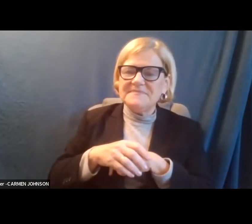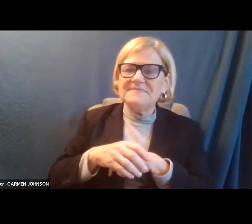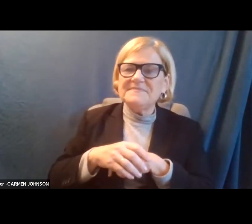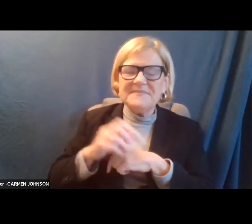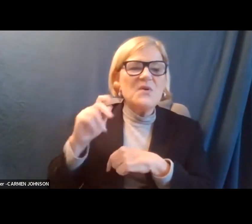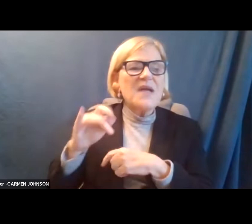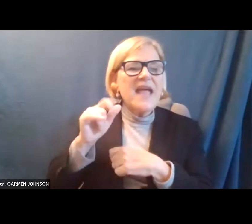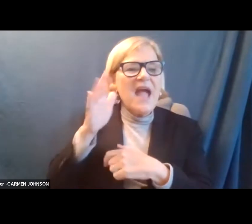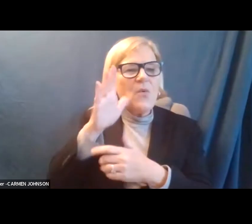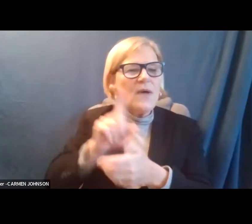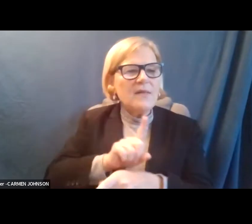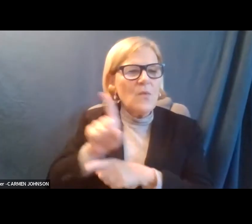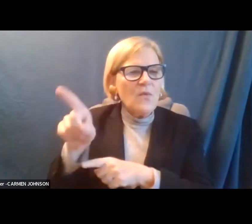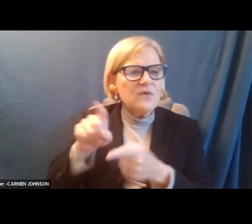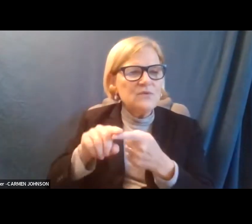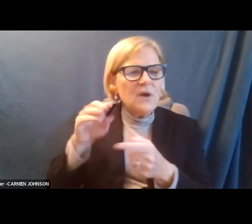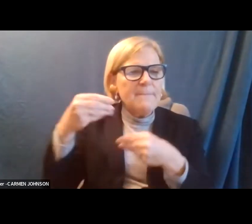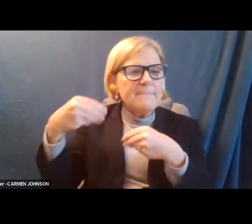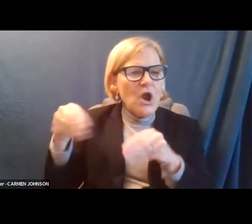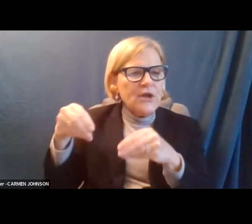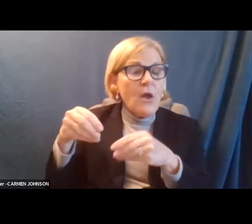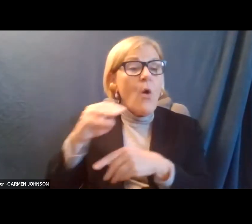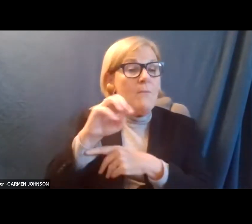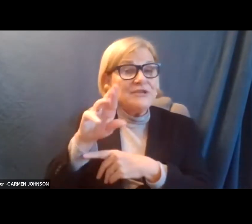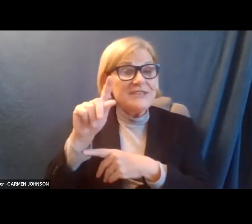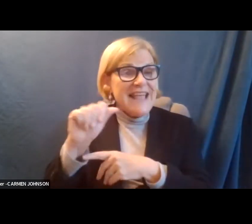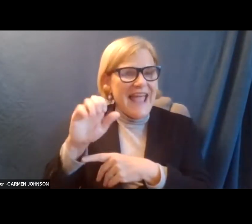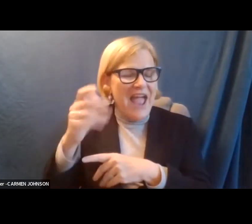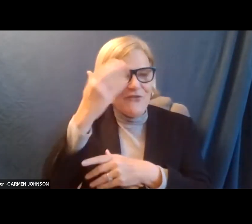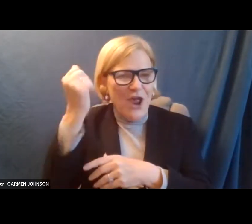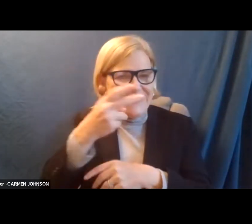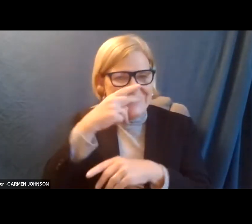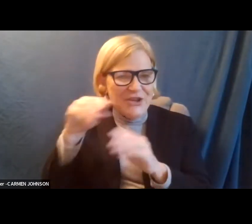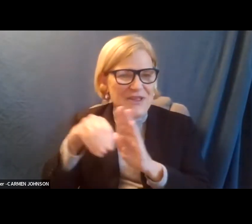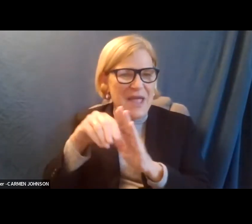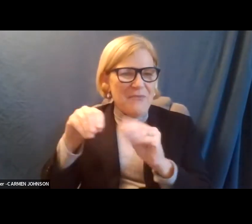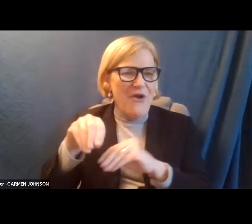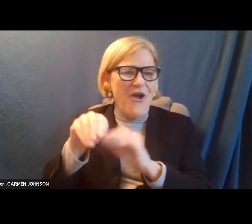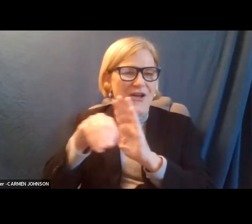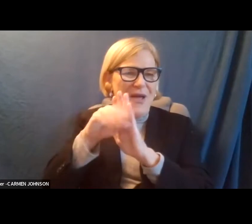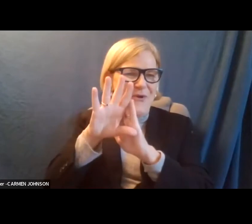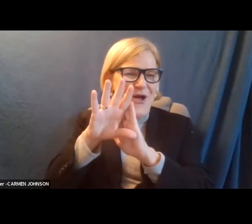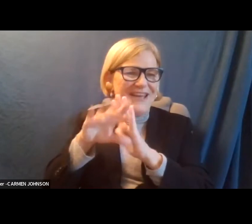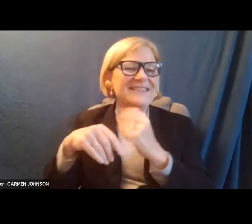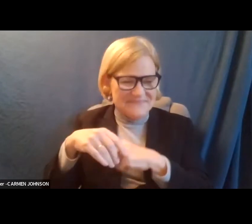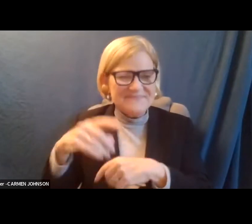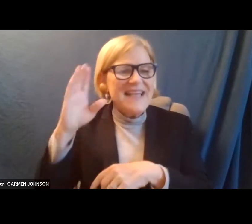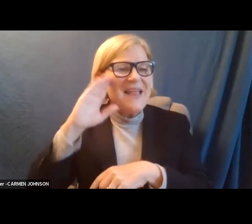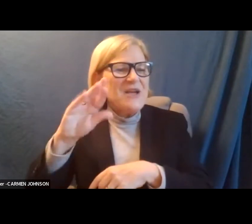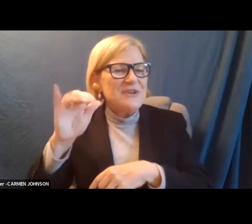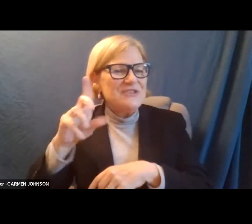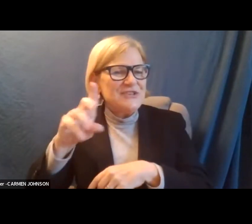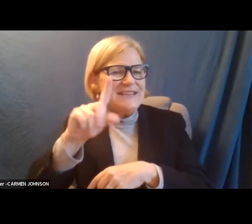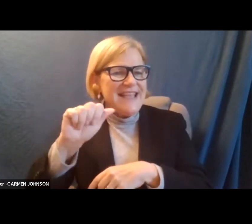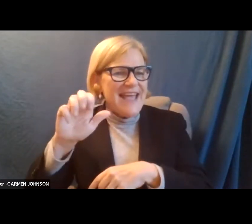I'm going to go over to Mark Link. I think that's, Mr. Zak, excuse me, I see your camera's on. Hello. Hello, Richard Zak, chief